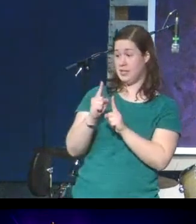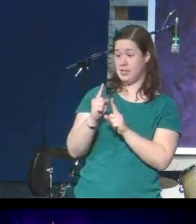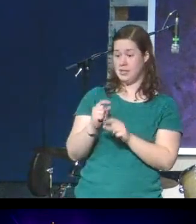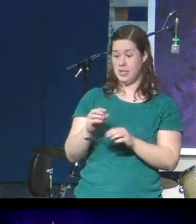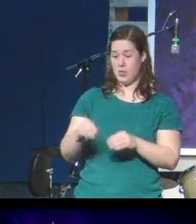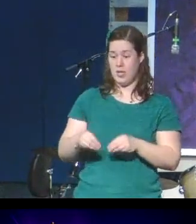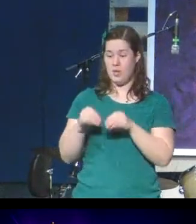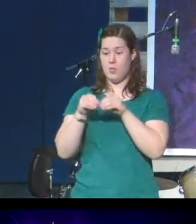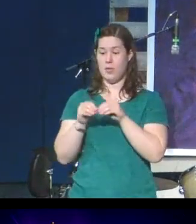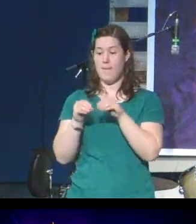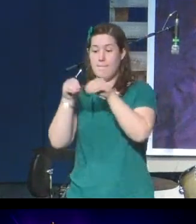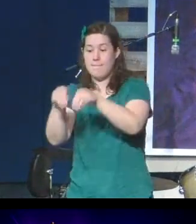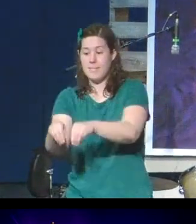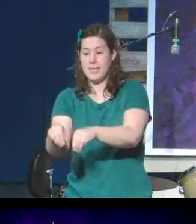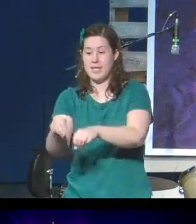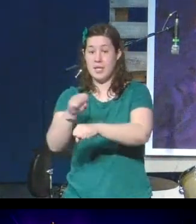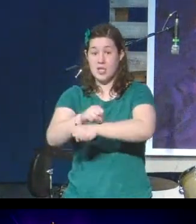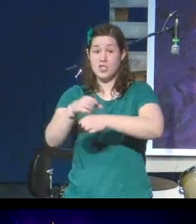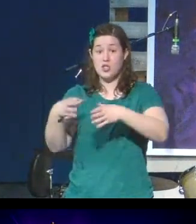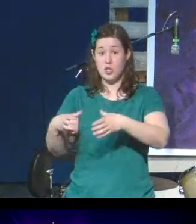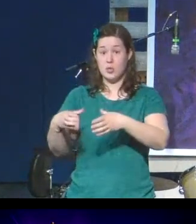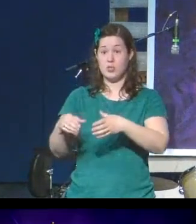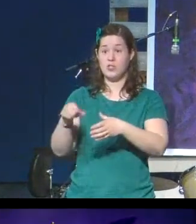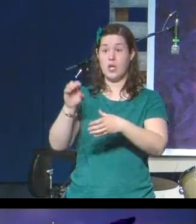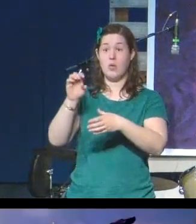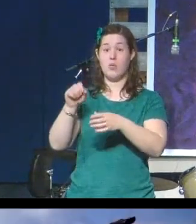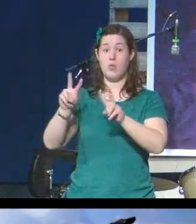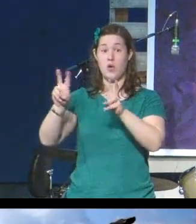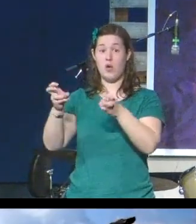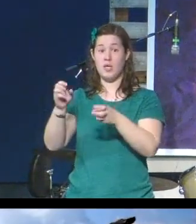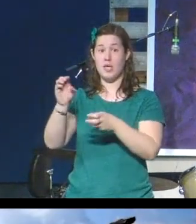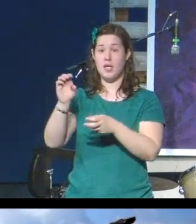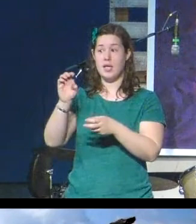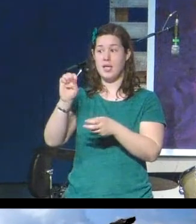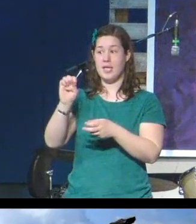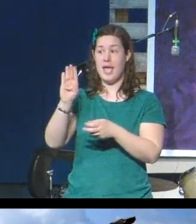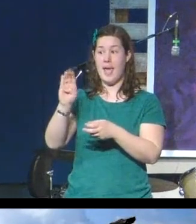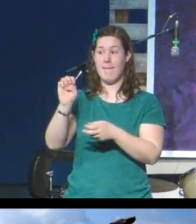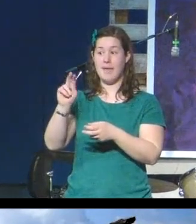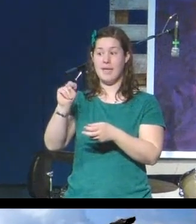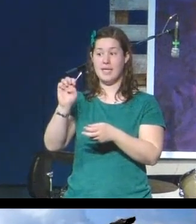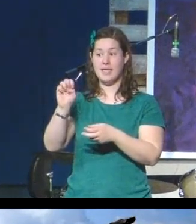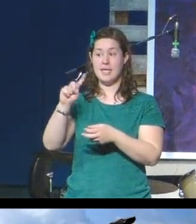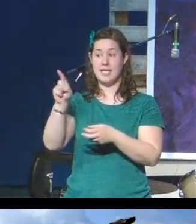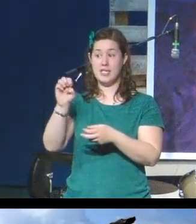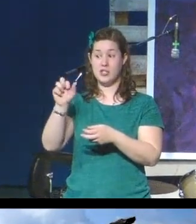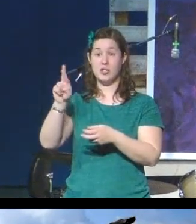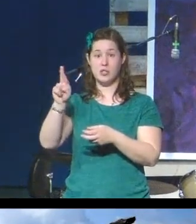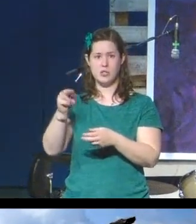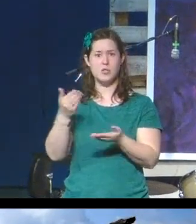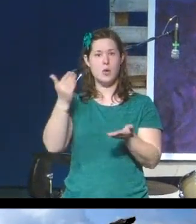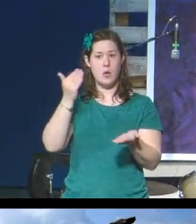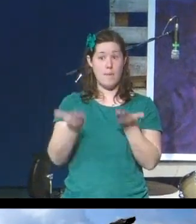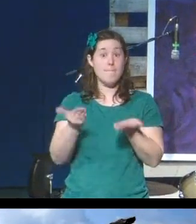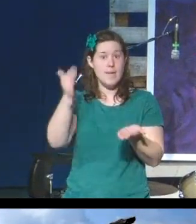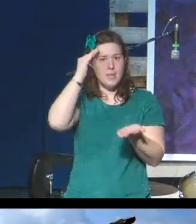called Ebenezer's. This is where we get that famous line from the hymn, Here I raise mine Ebenezer.